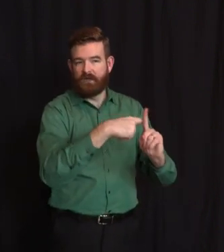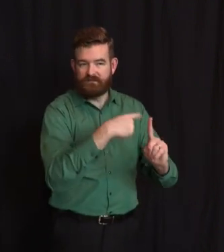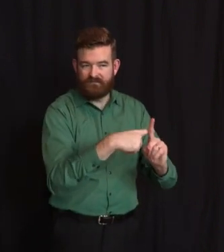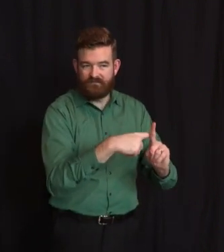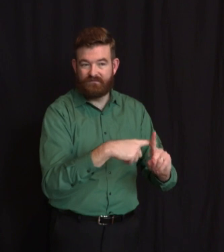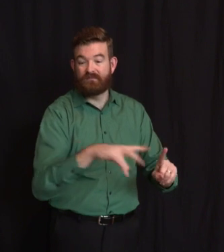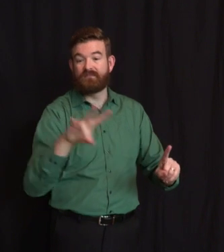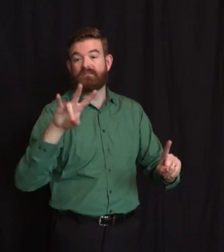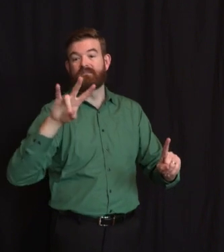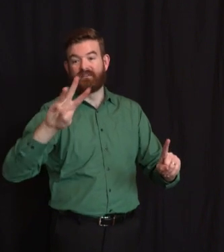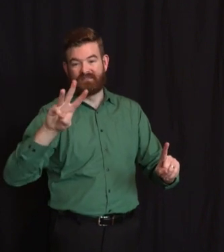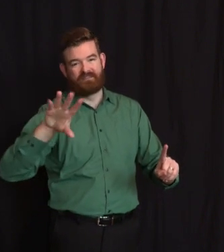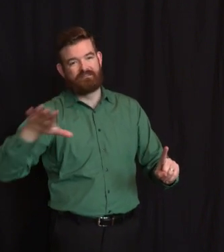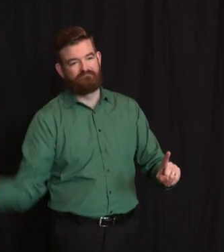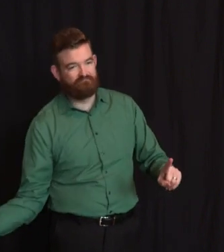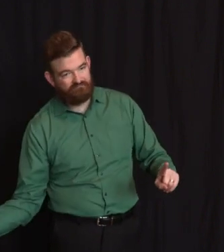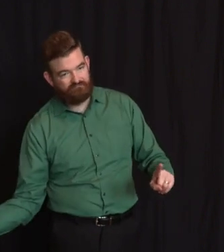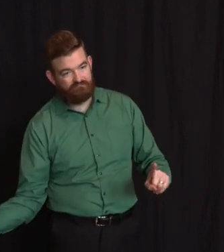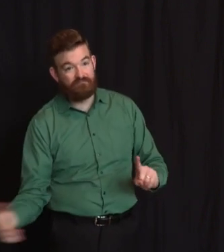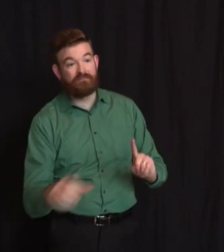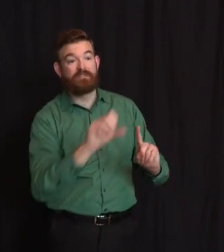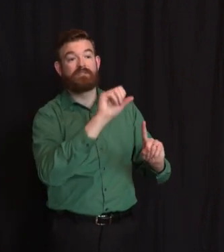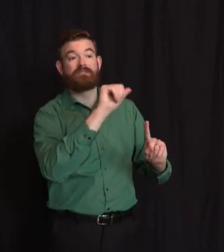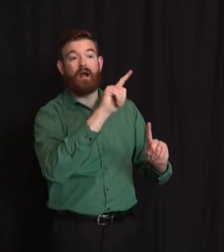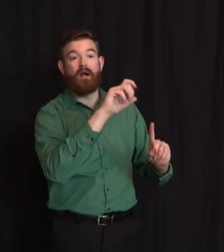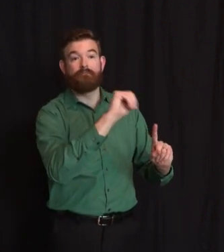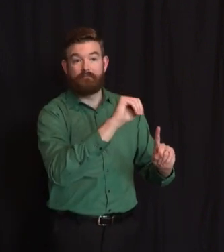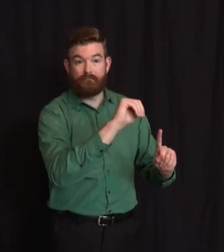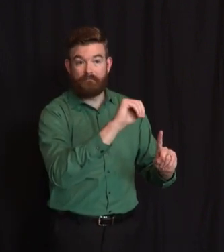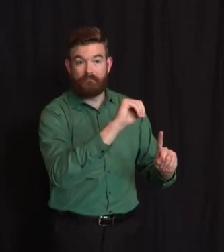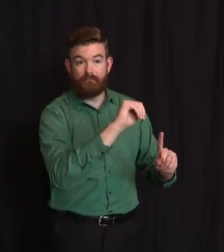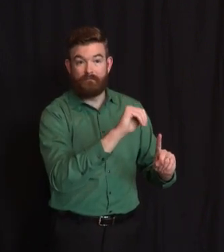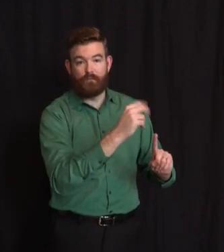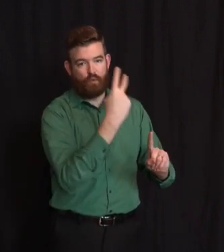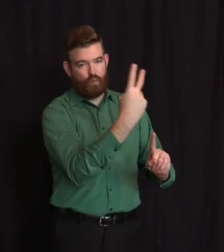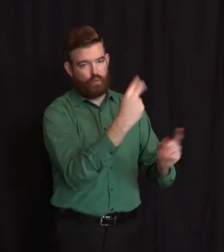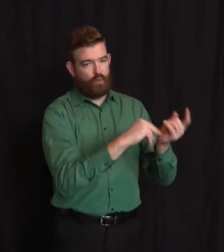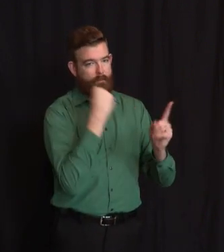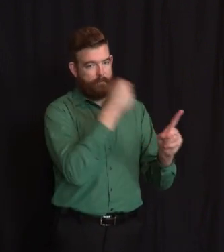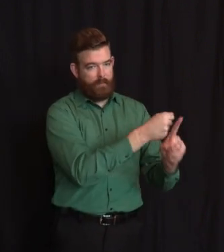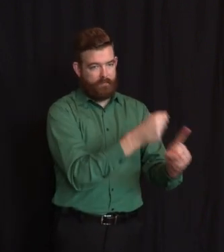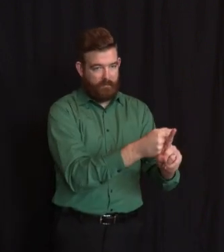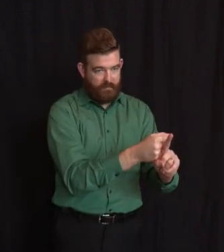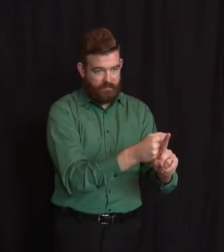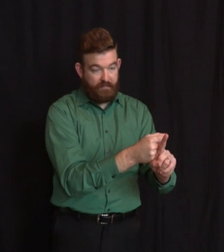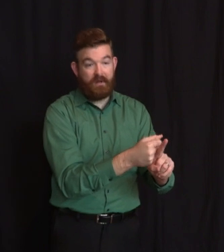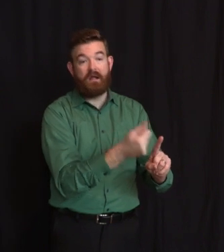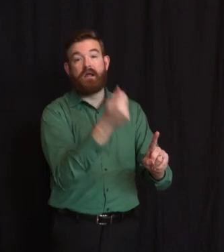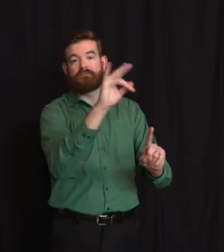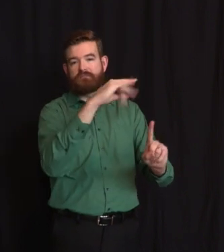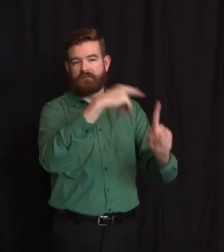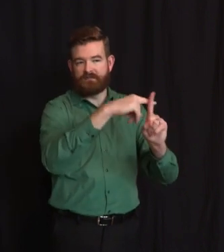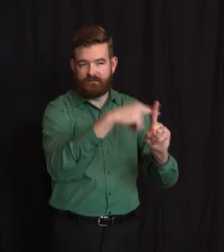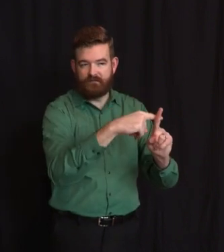two facilities, 18 cases and 1 death. Somerset County, 24 facilities with